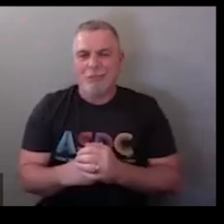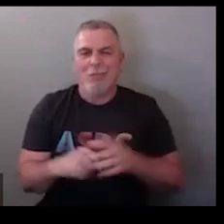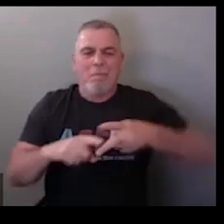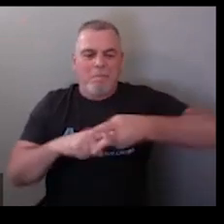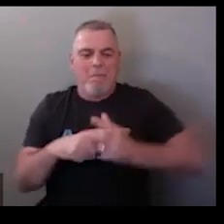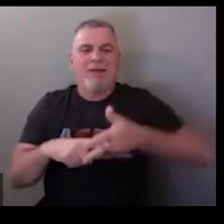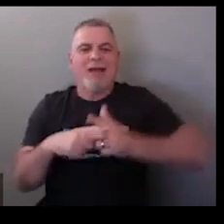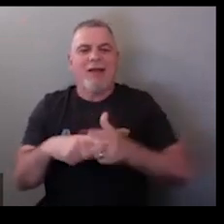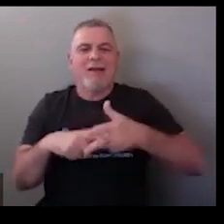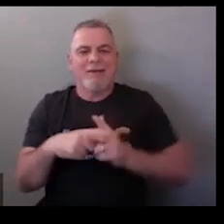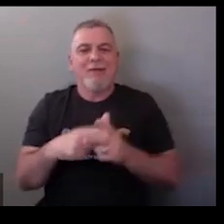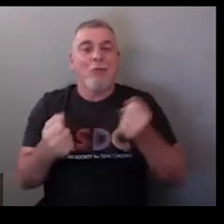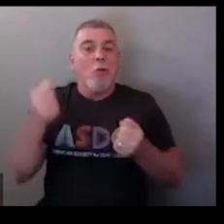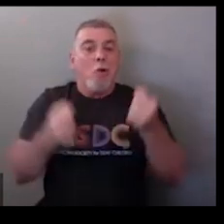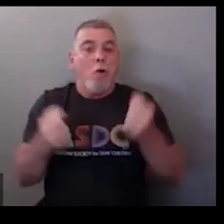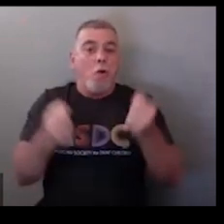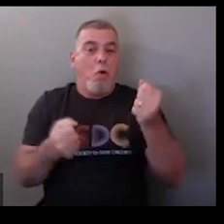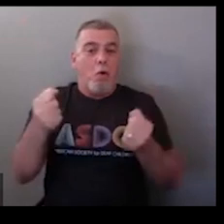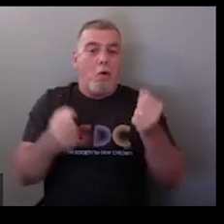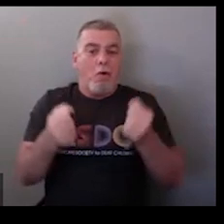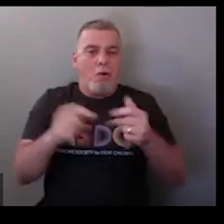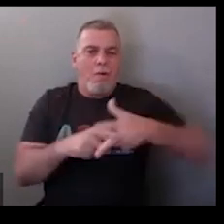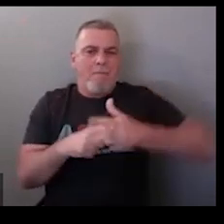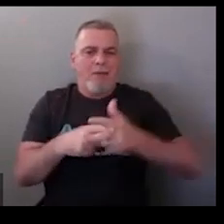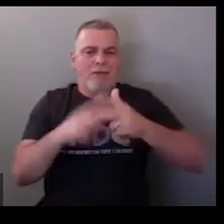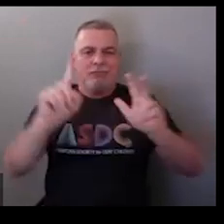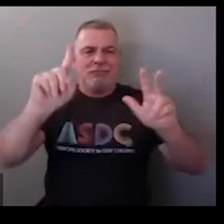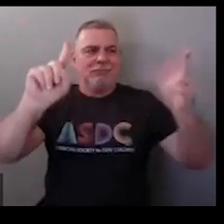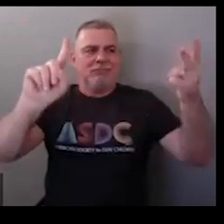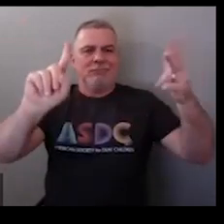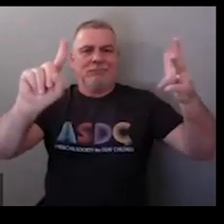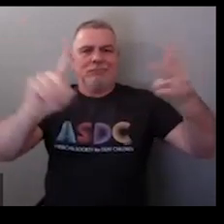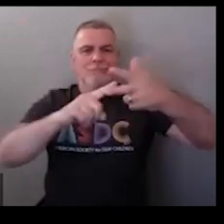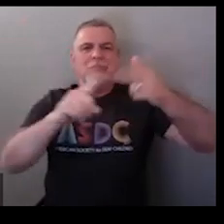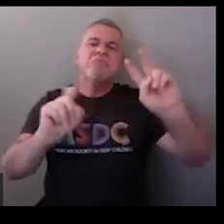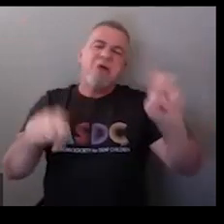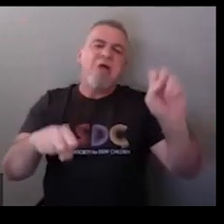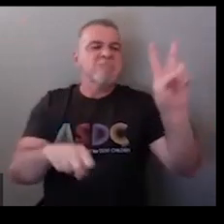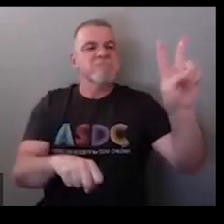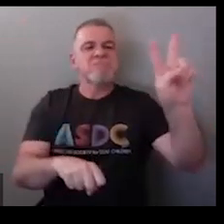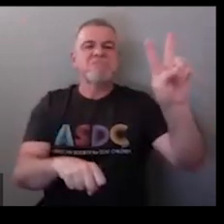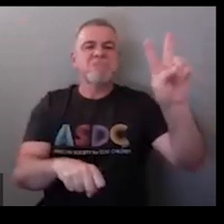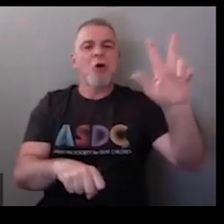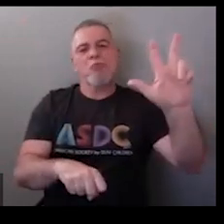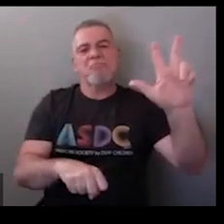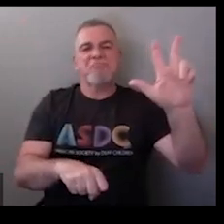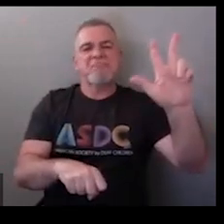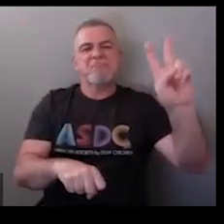cooking because that's primarily what they would cover now a lot of these classes were broken down into specifics so this was